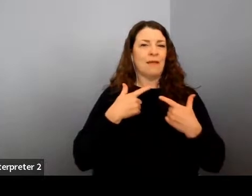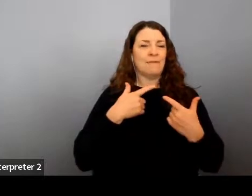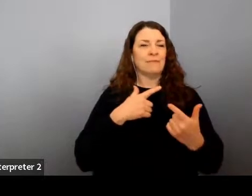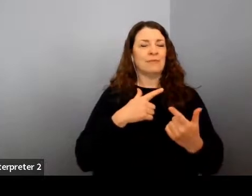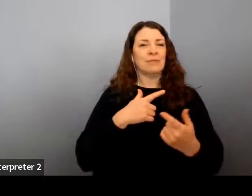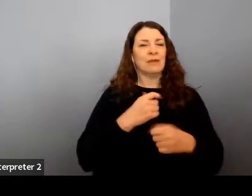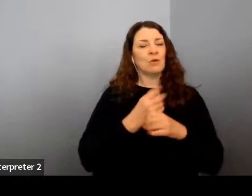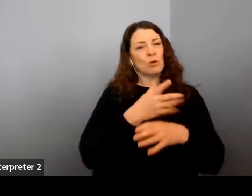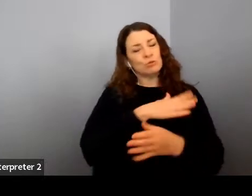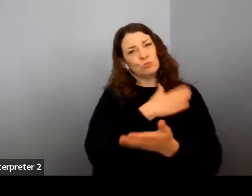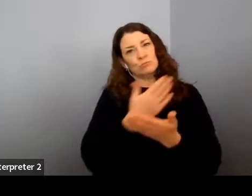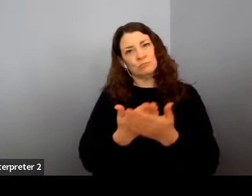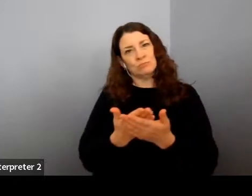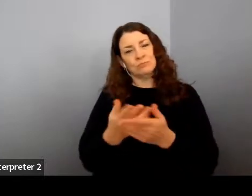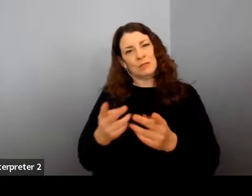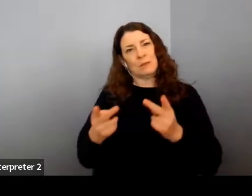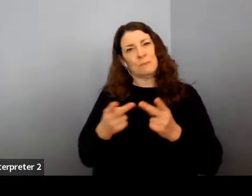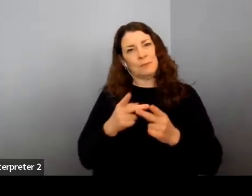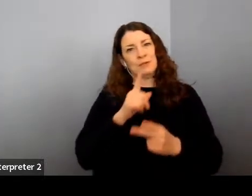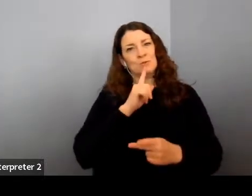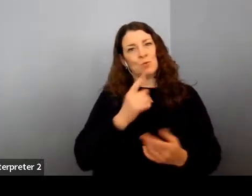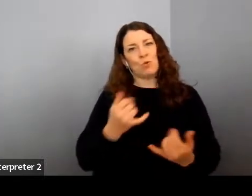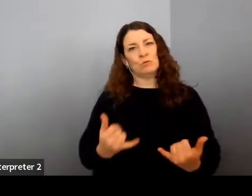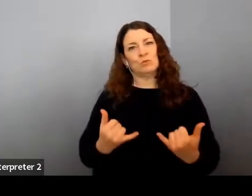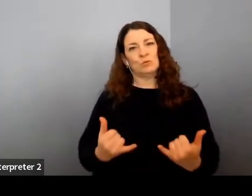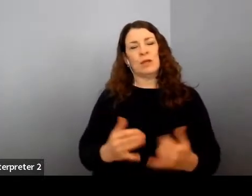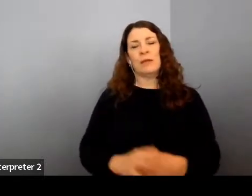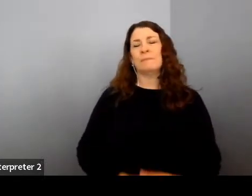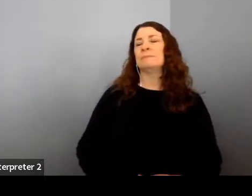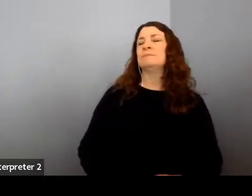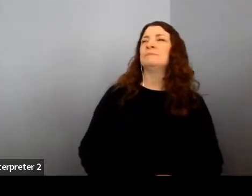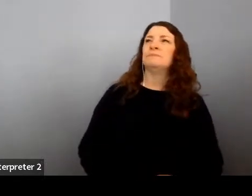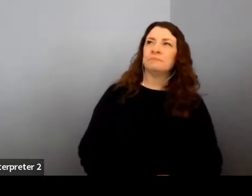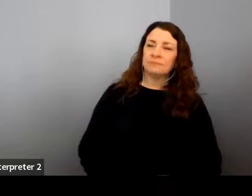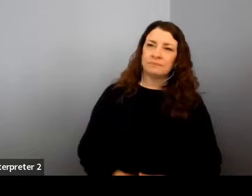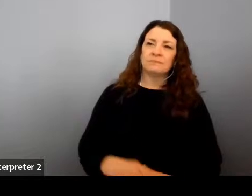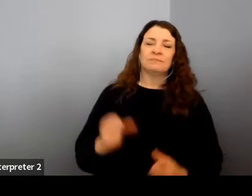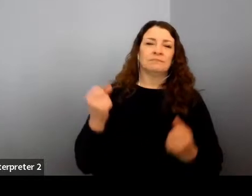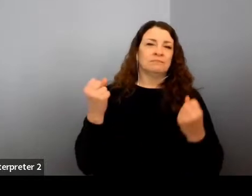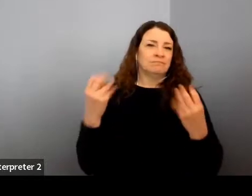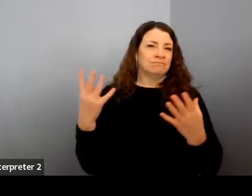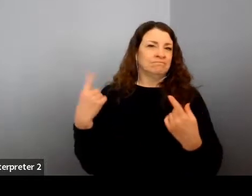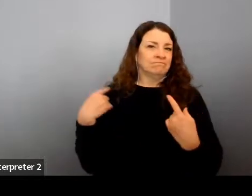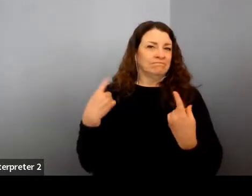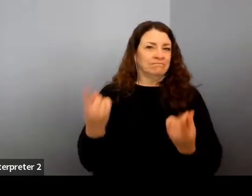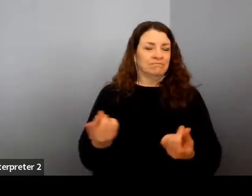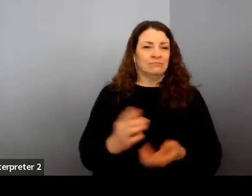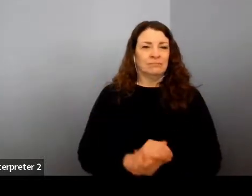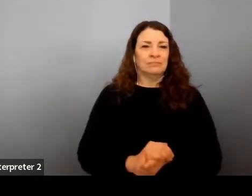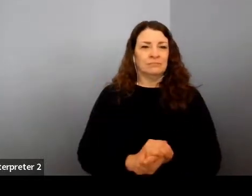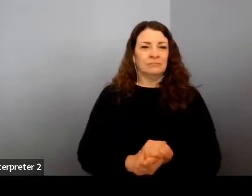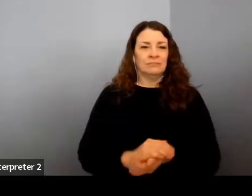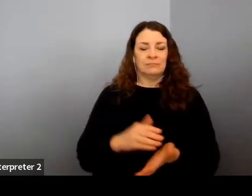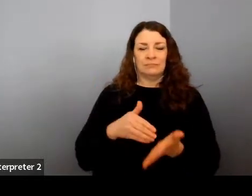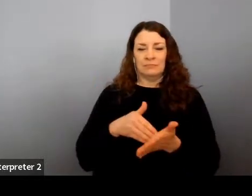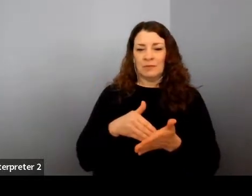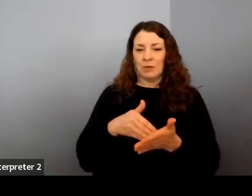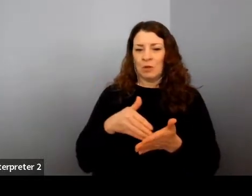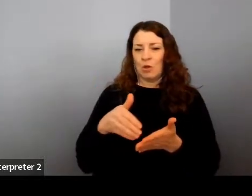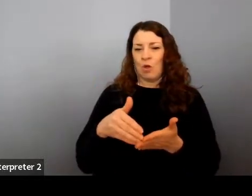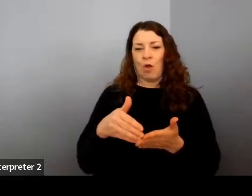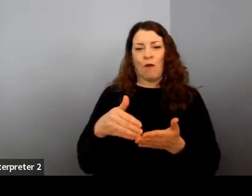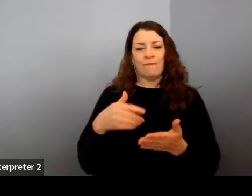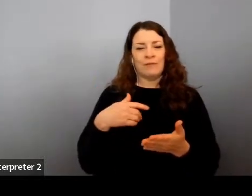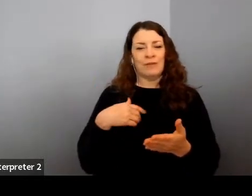Yeah, gosh, there have been so many of them. And so many times, I think I kind of took bets